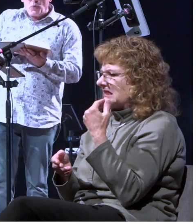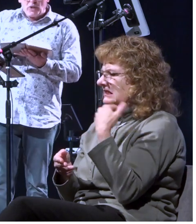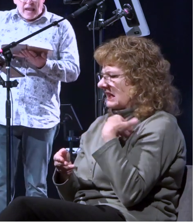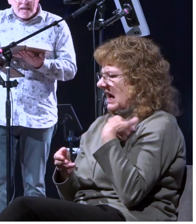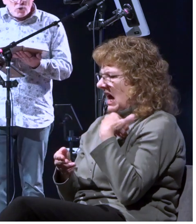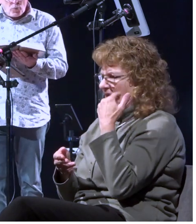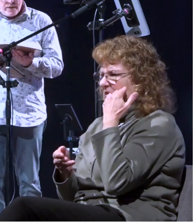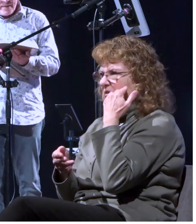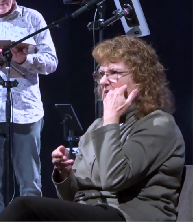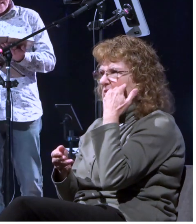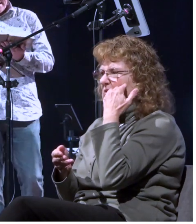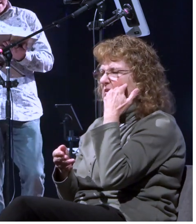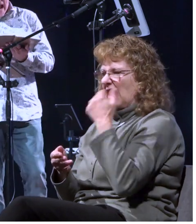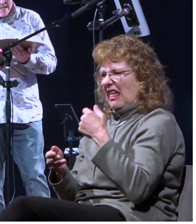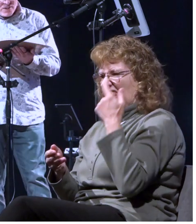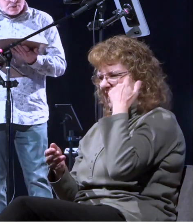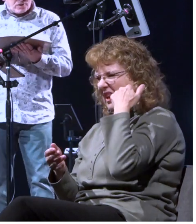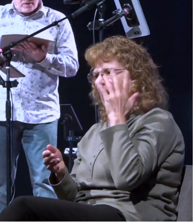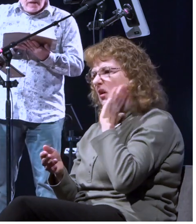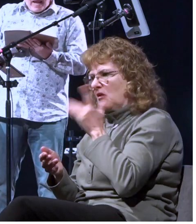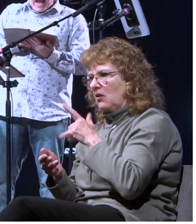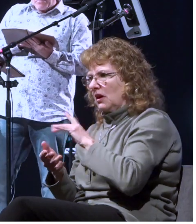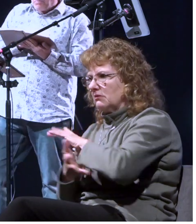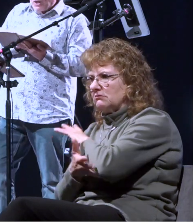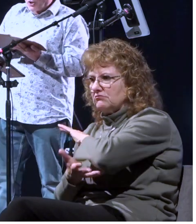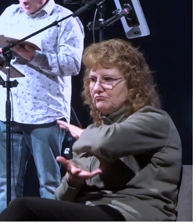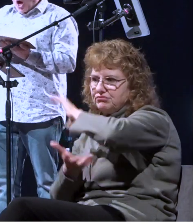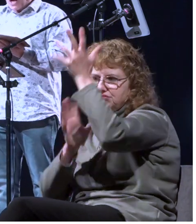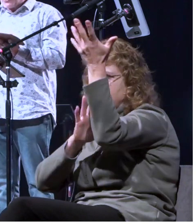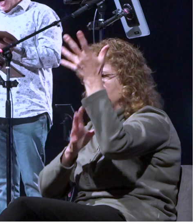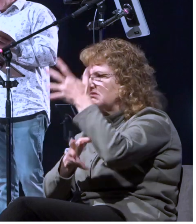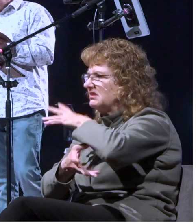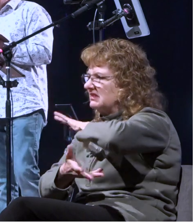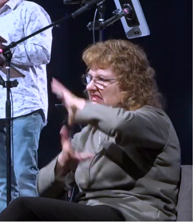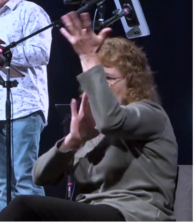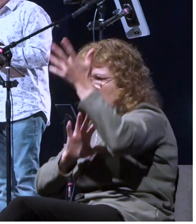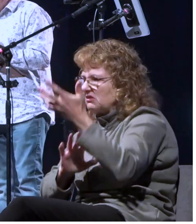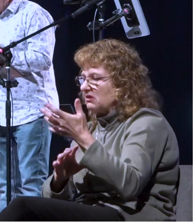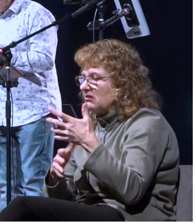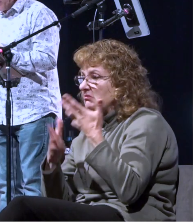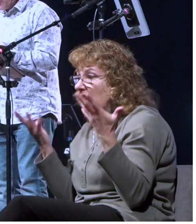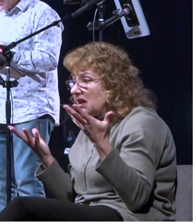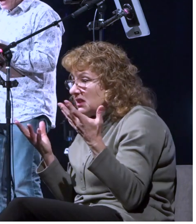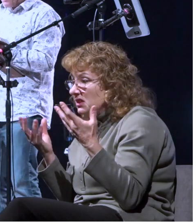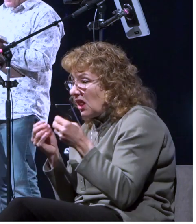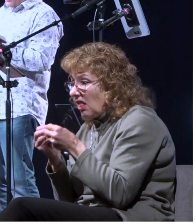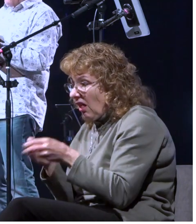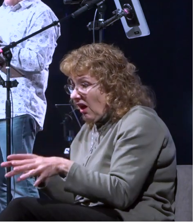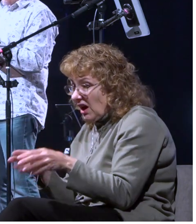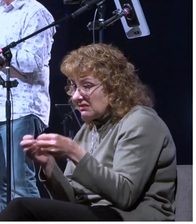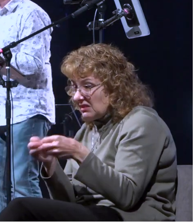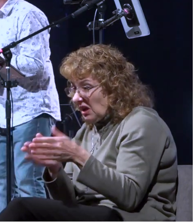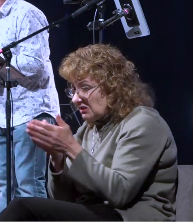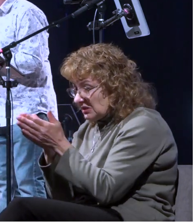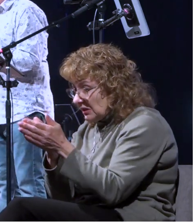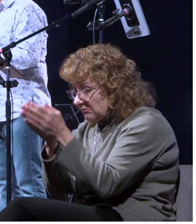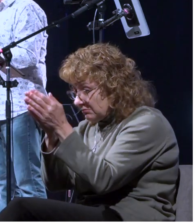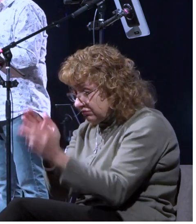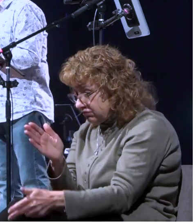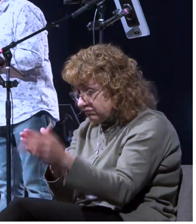will end with disaster and much loss not only of the cargo and ship but also our